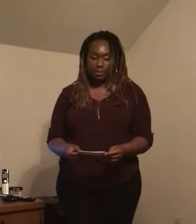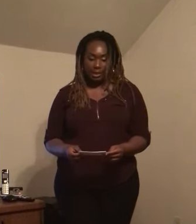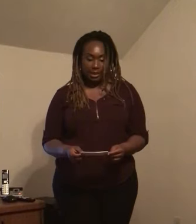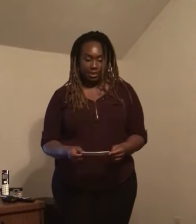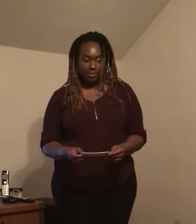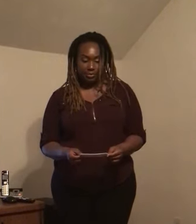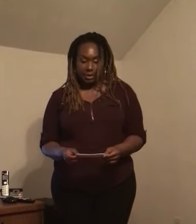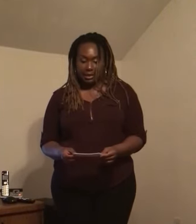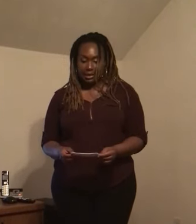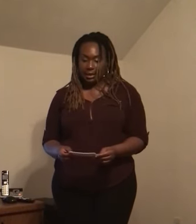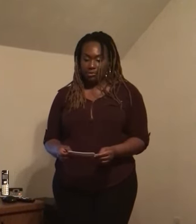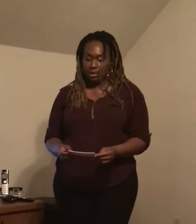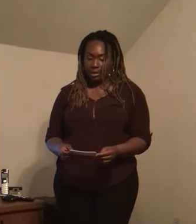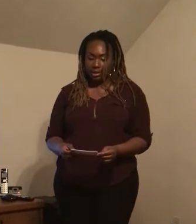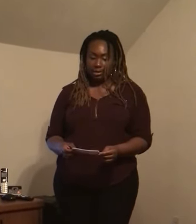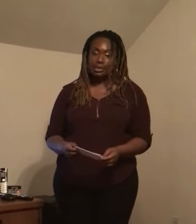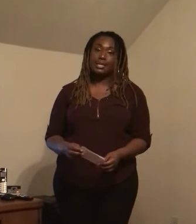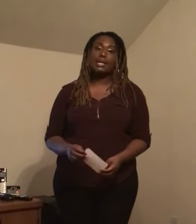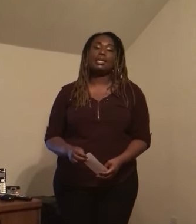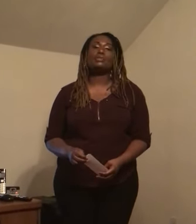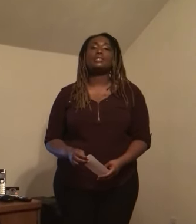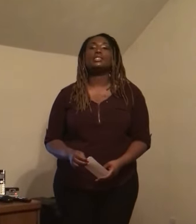believe anyone can learn sign language?